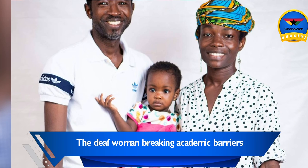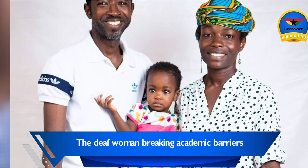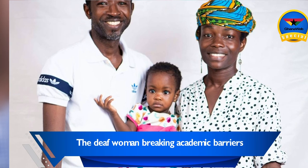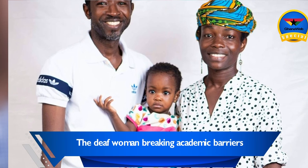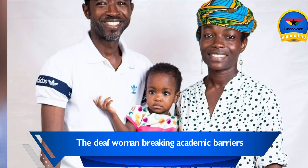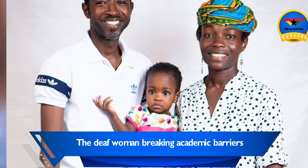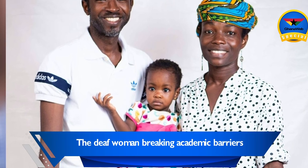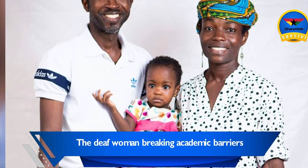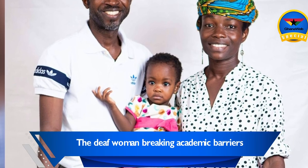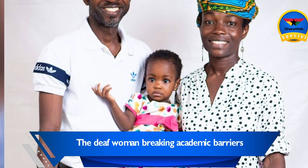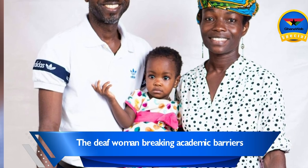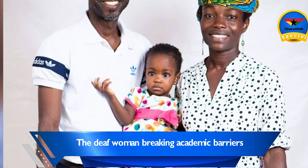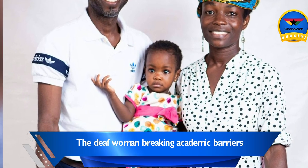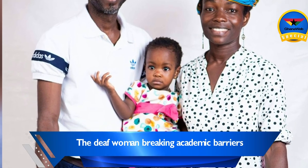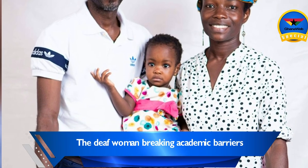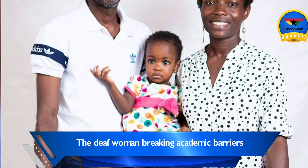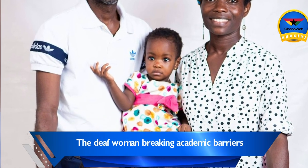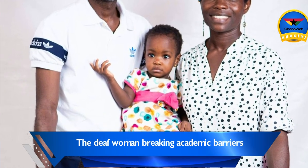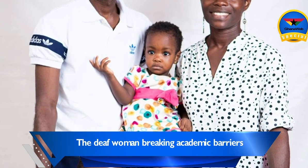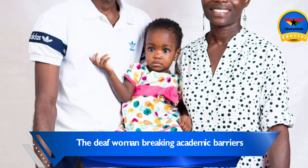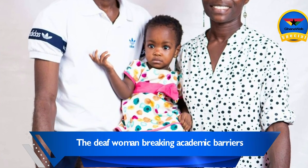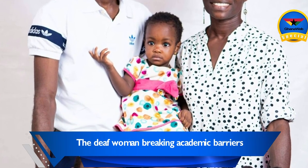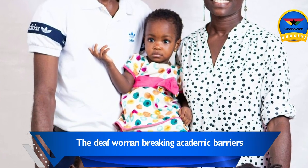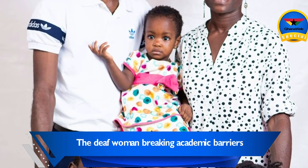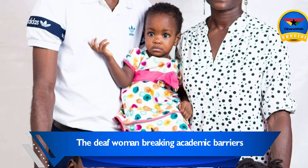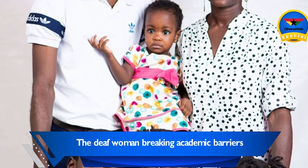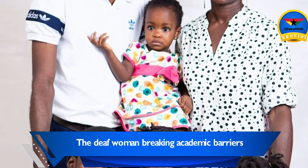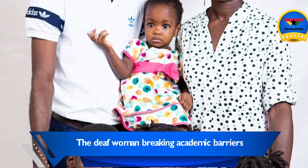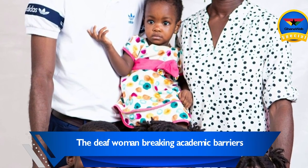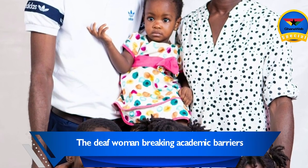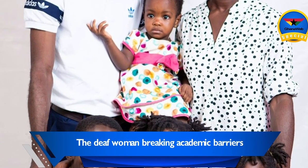Well, thanks to her husband, she doesn't have to worry anymore about that.